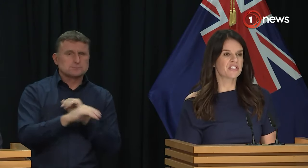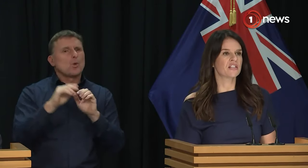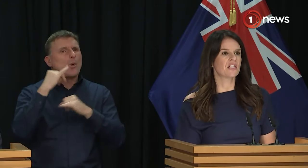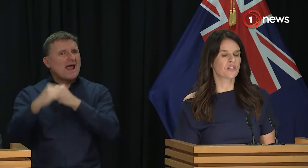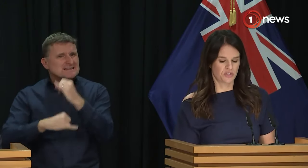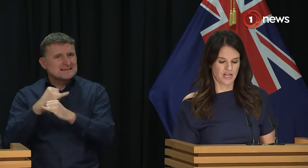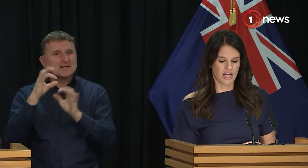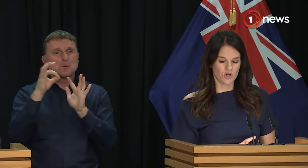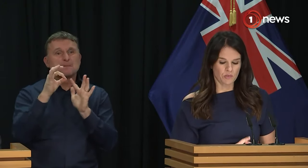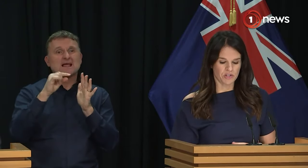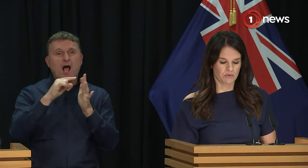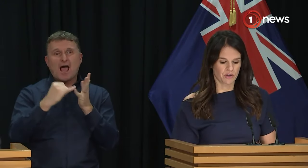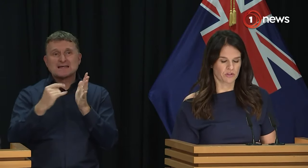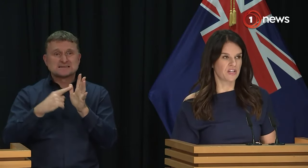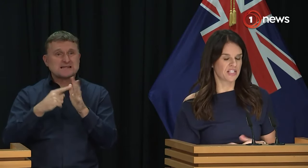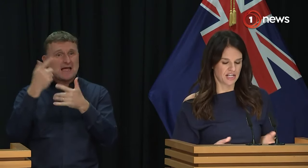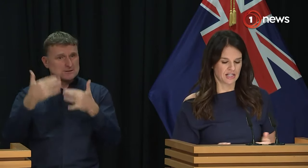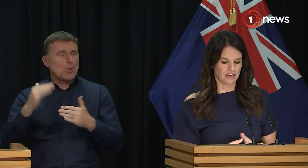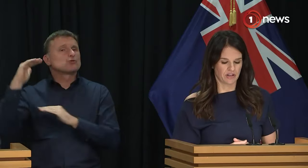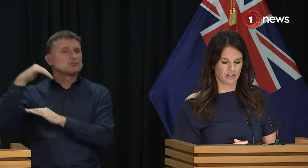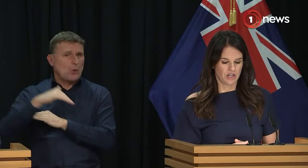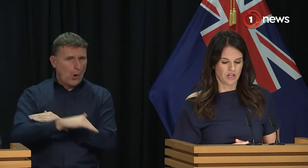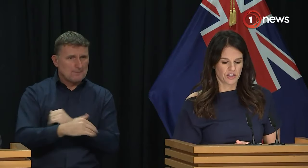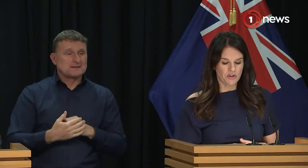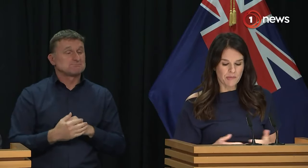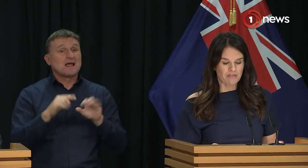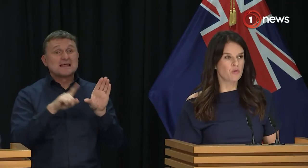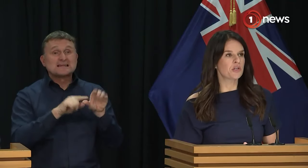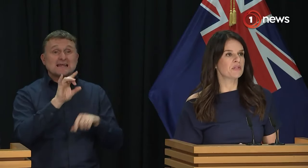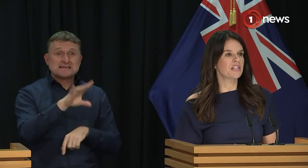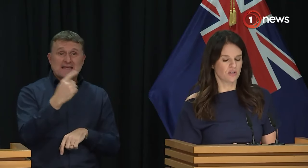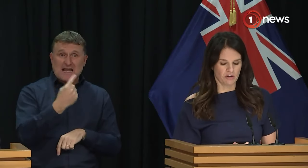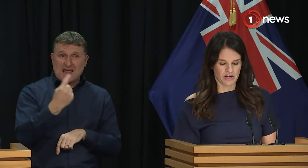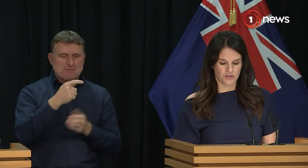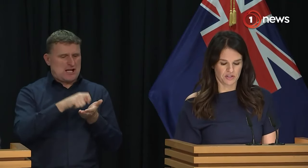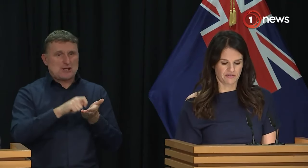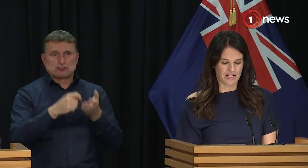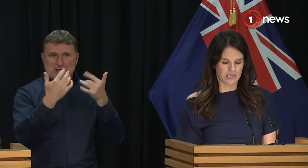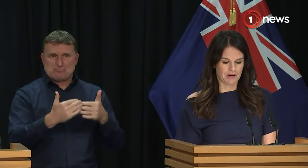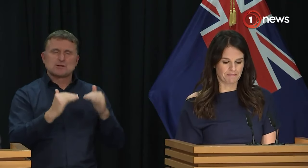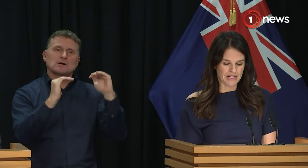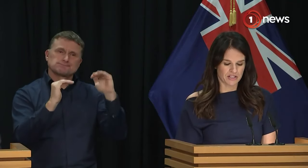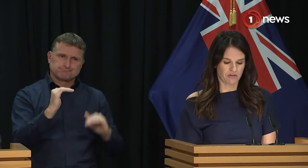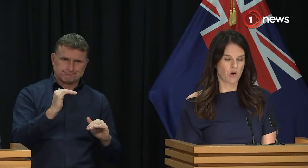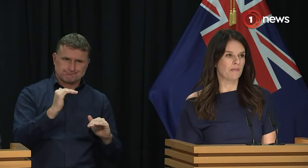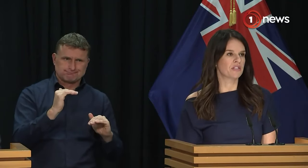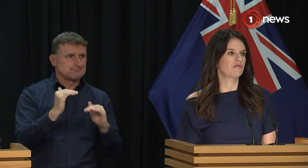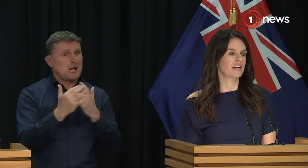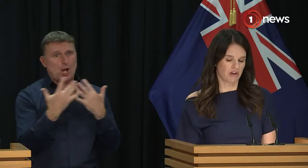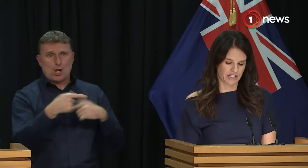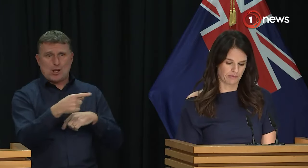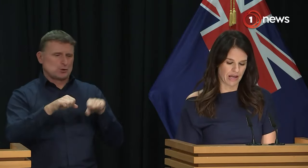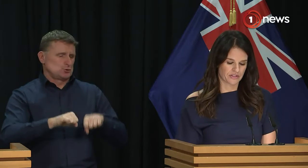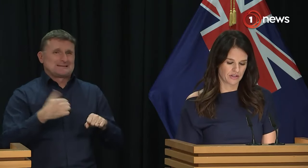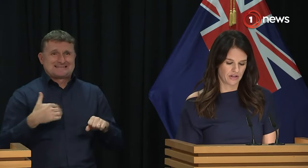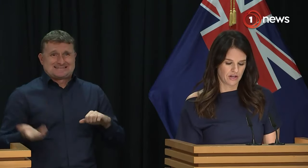and recent literacy and numeracy results for year 10 and 11 show that about 40% of our students are failing to meet basic requirements